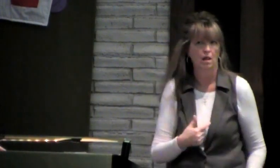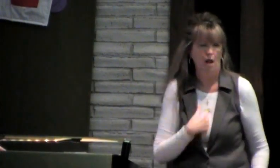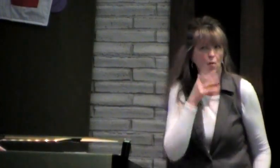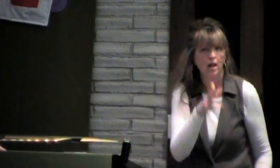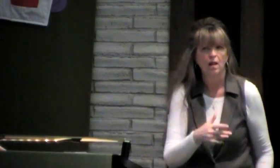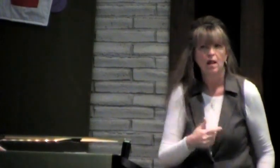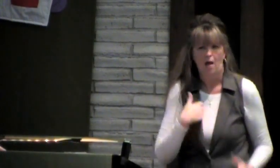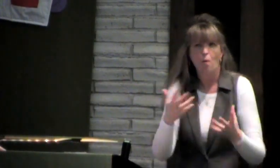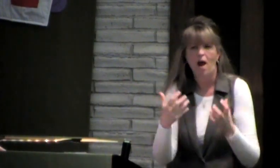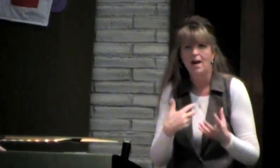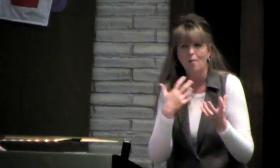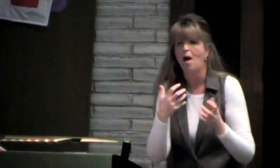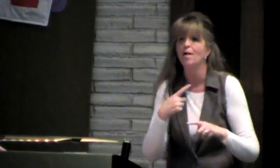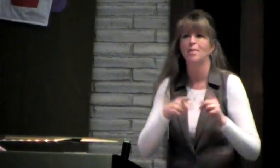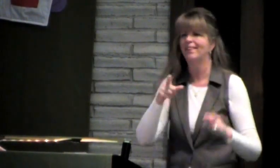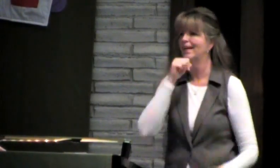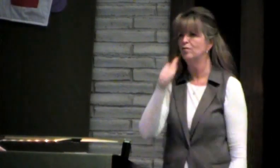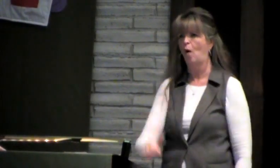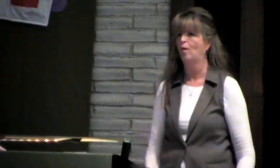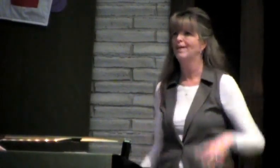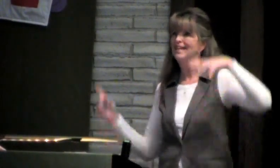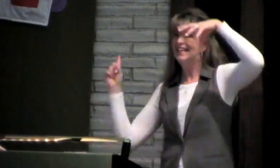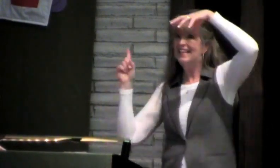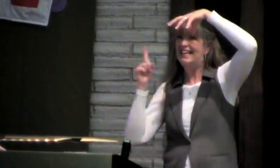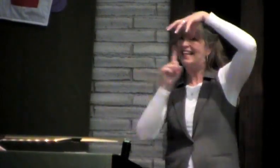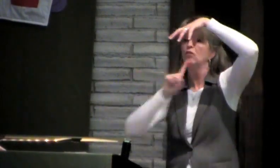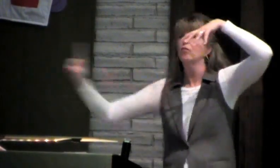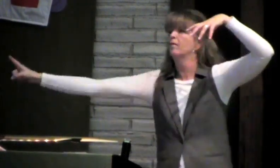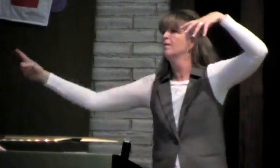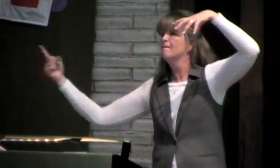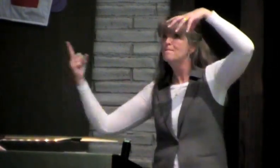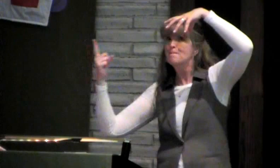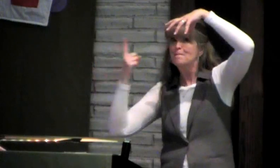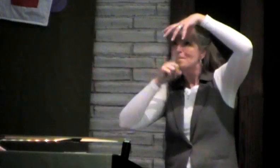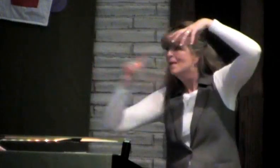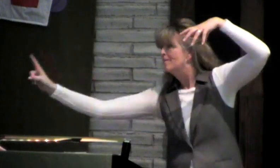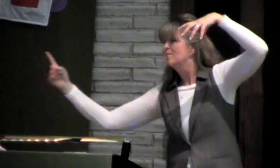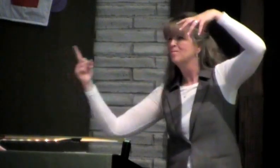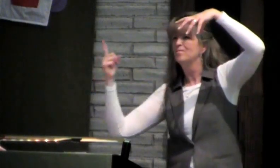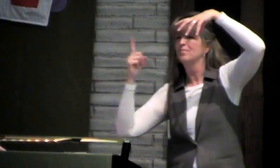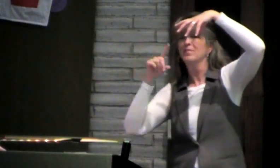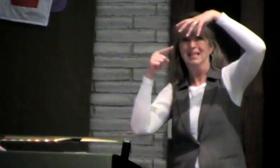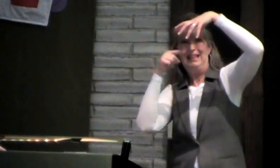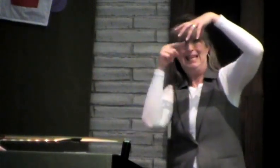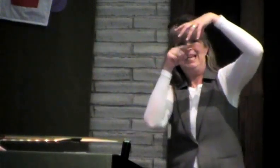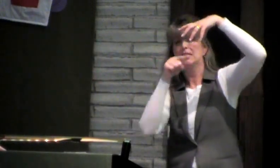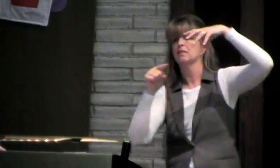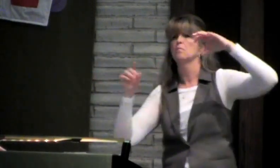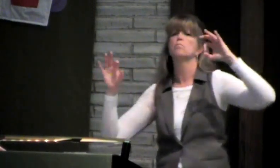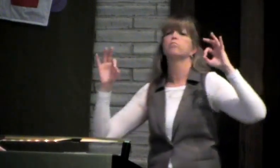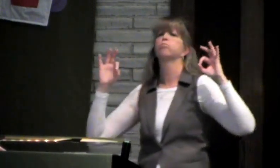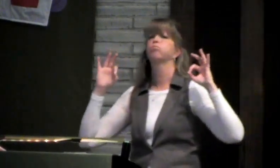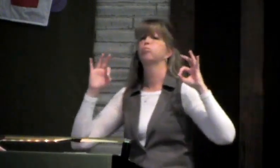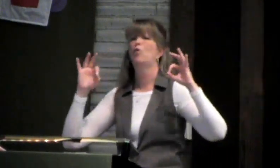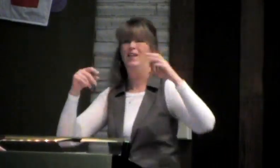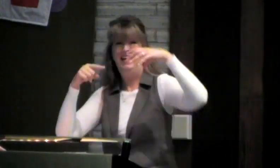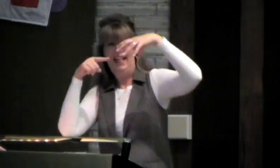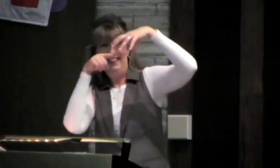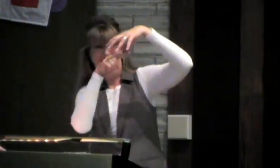They say, oh, I will. I will. I want. I want. But they don't. And once the light comes, they maybe dip their toe